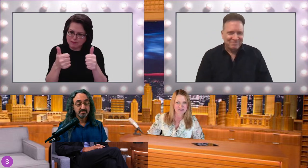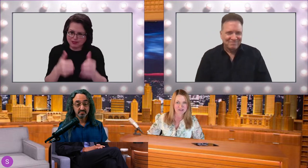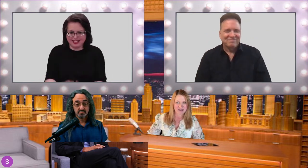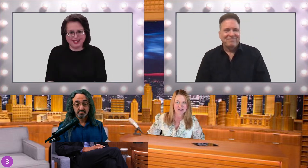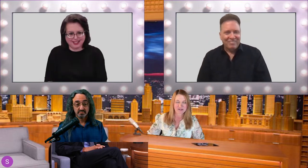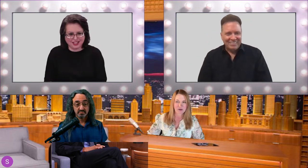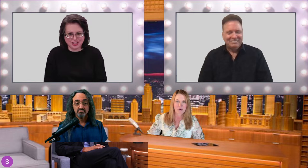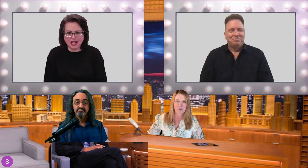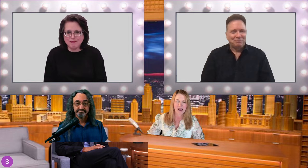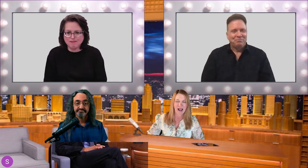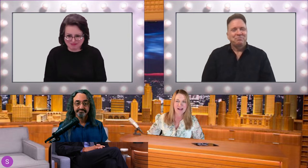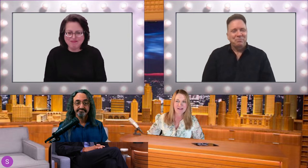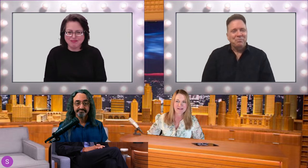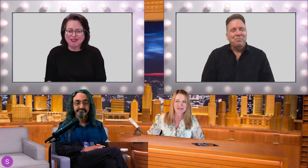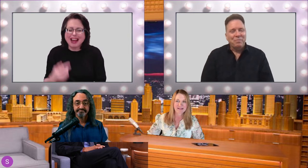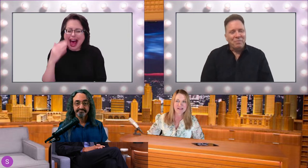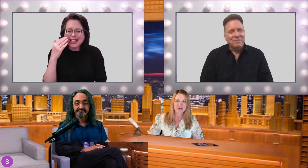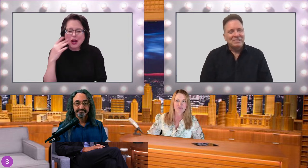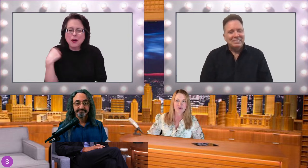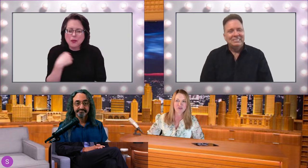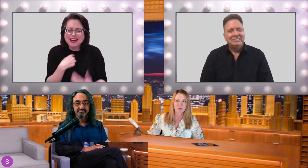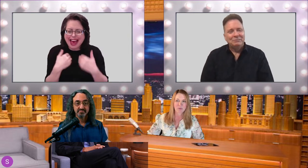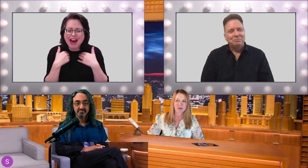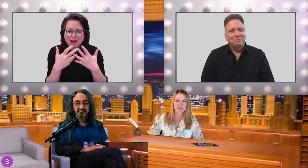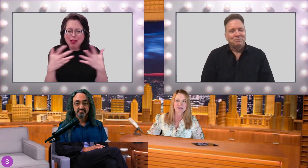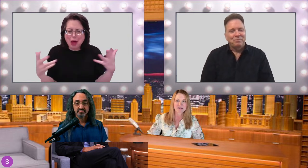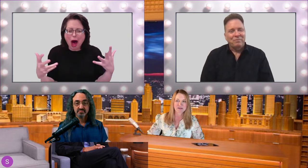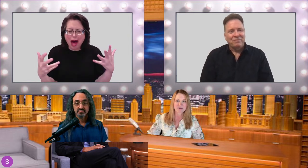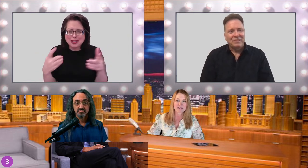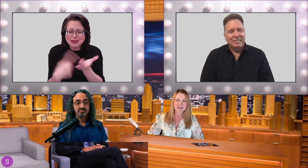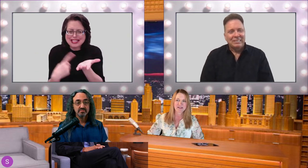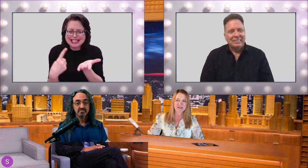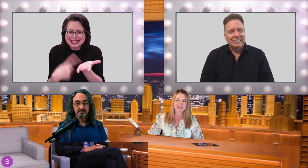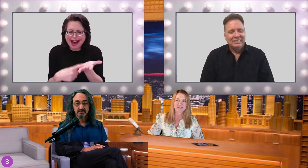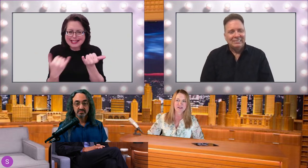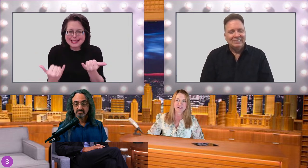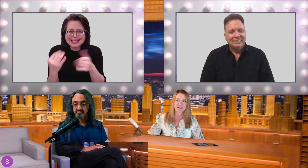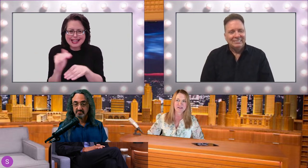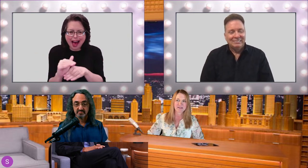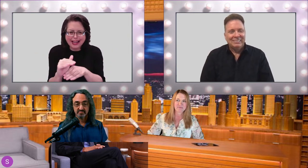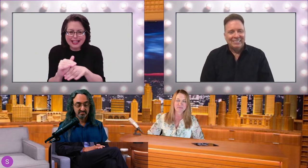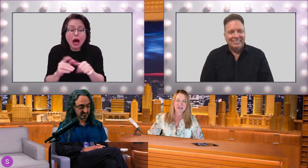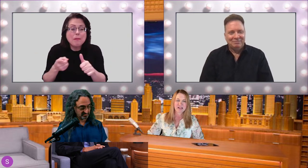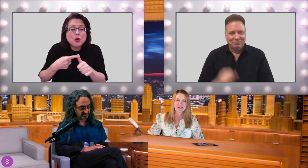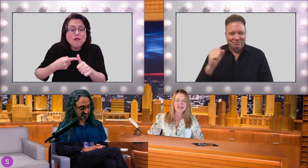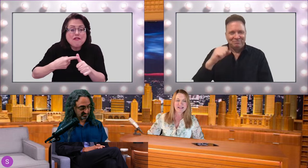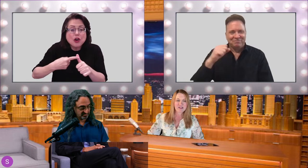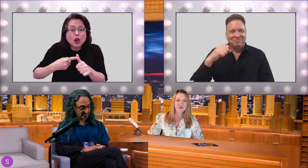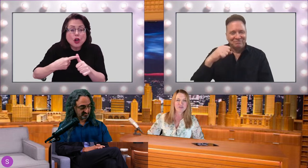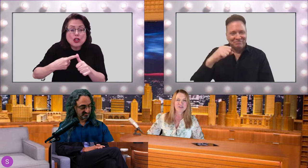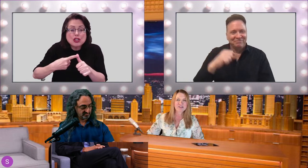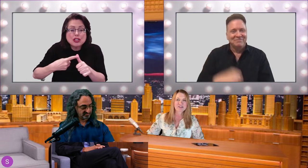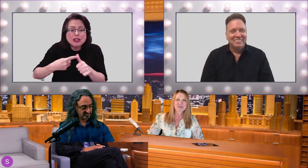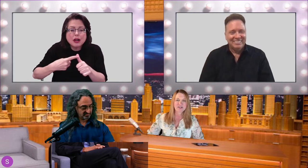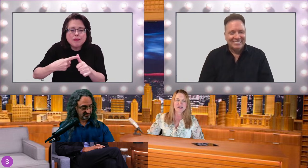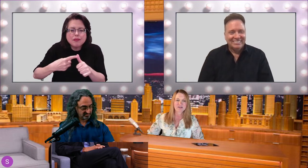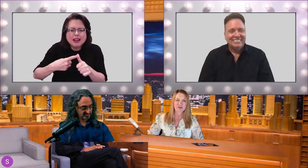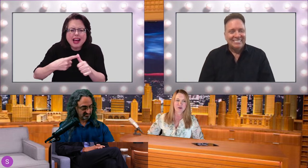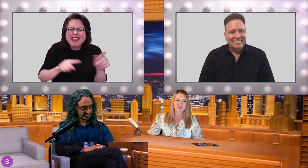tonight. So, I think first what we're going to do is, let's head over to the screening room.